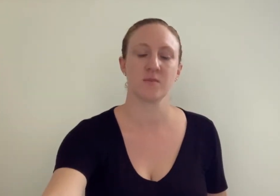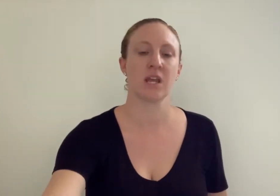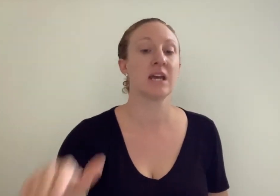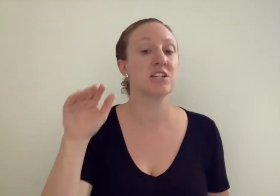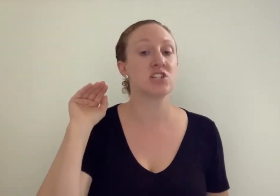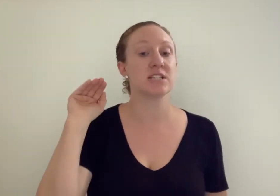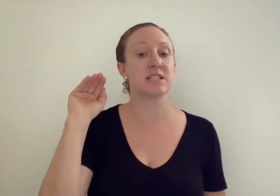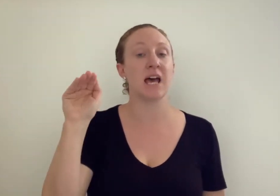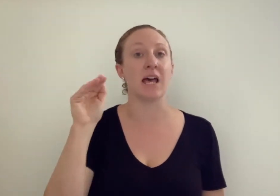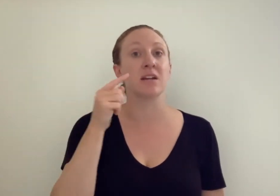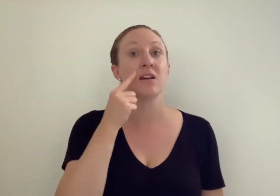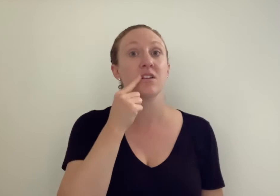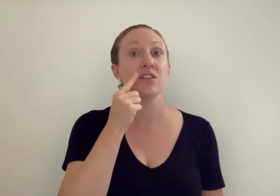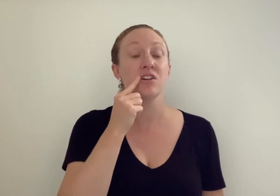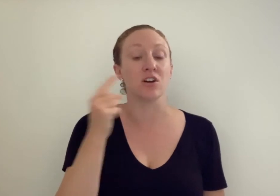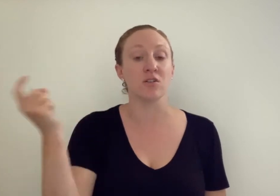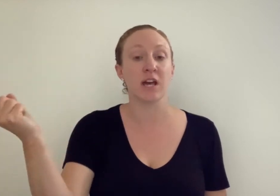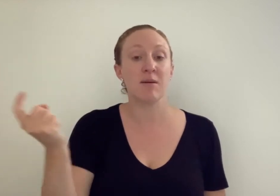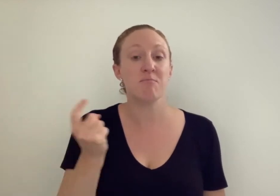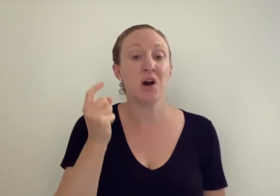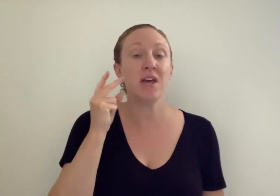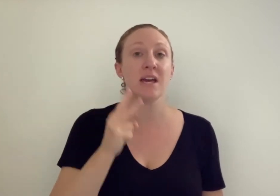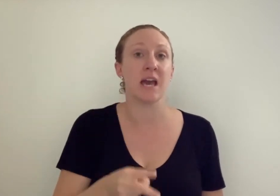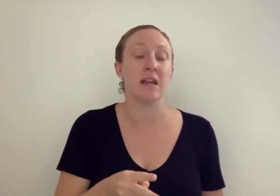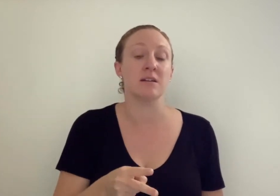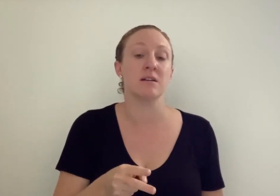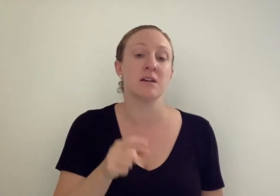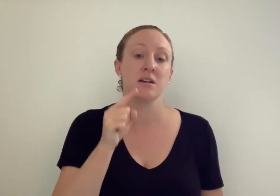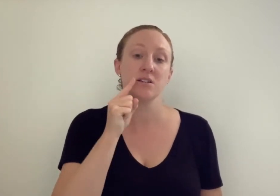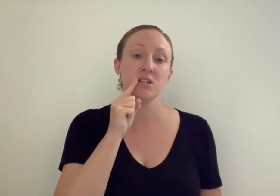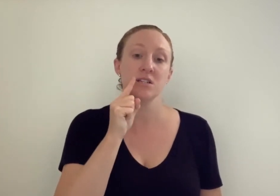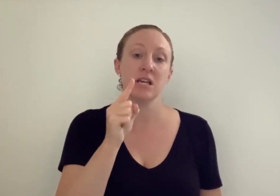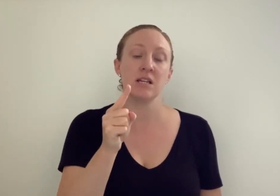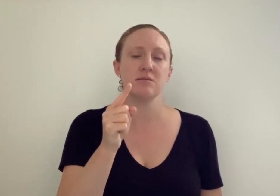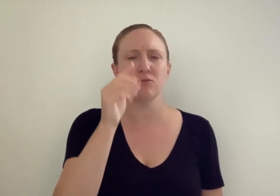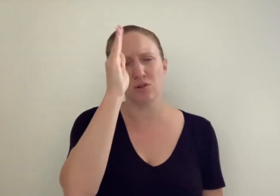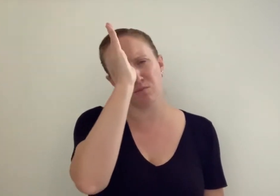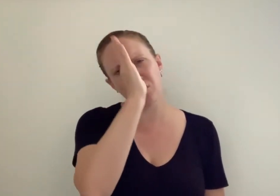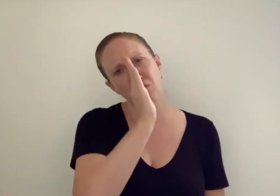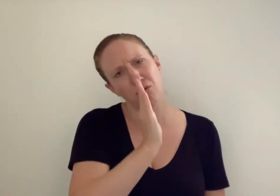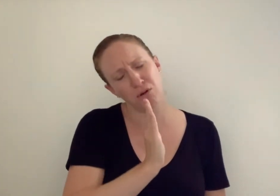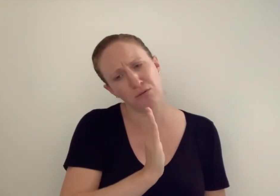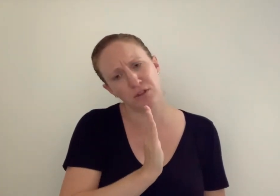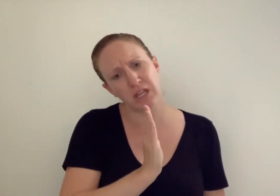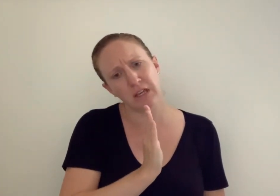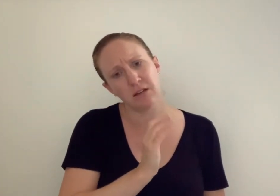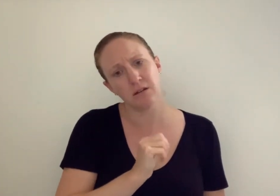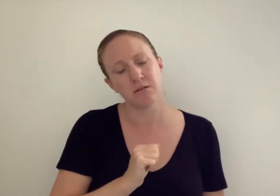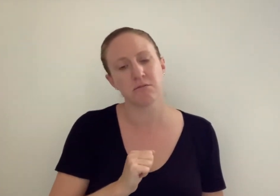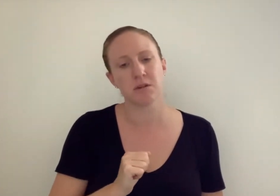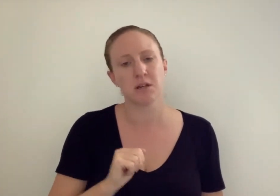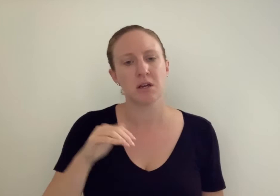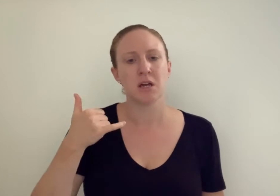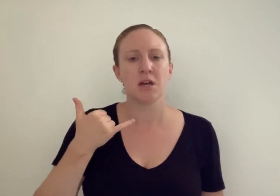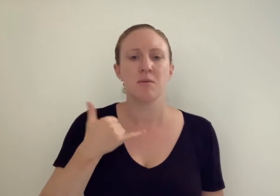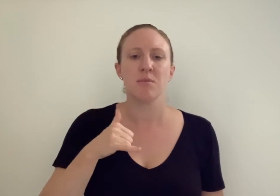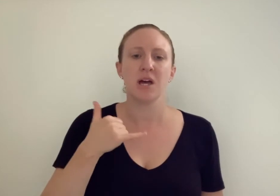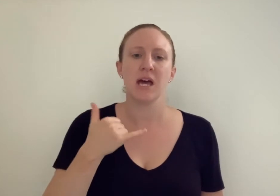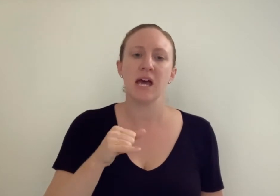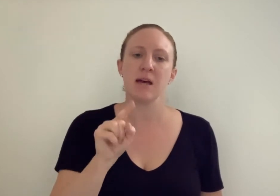Just then, the girl came by again. She said, You poor old thing. Perhaps